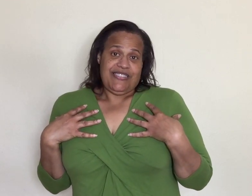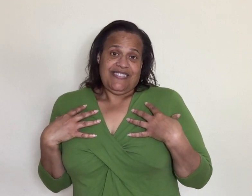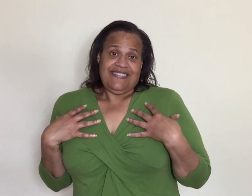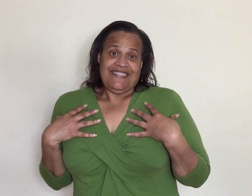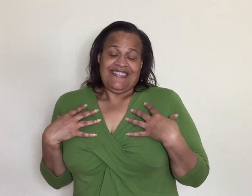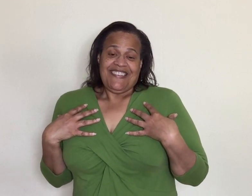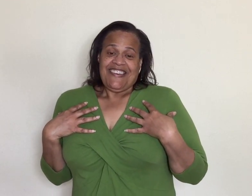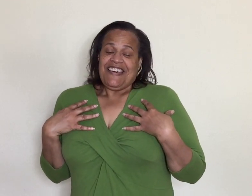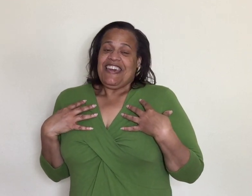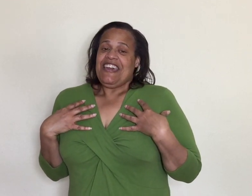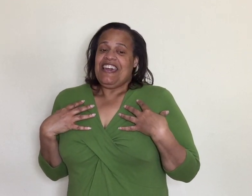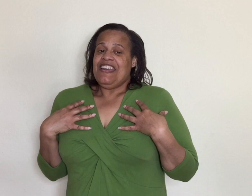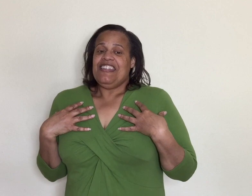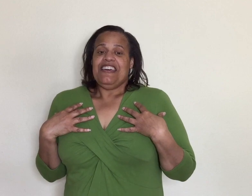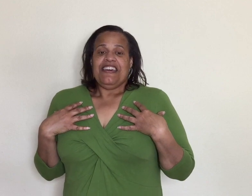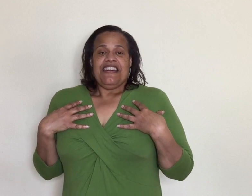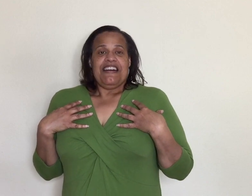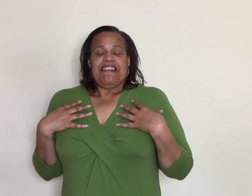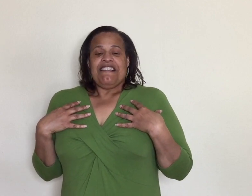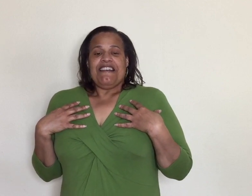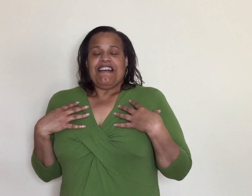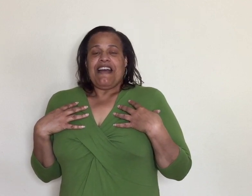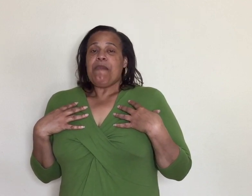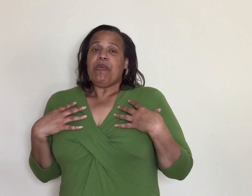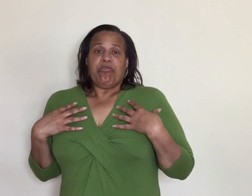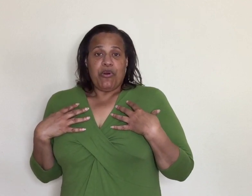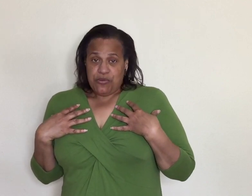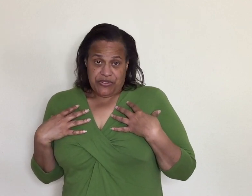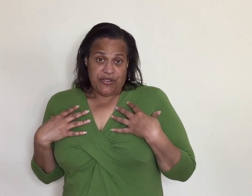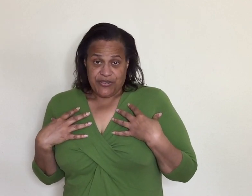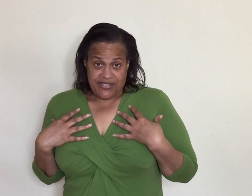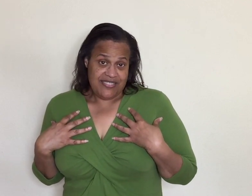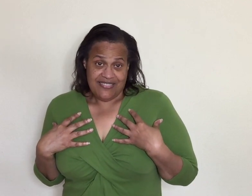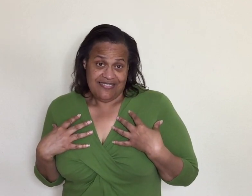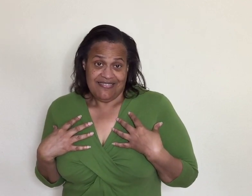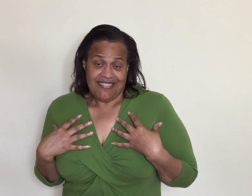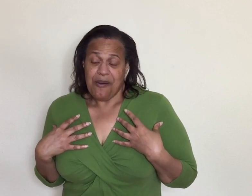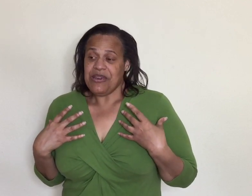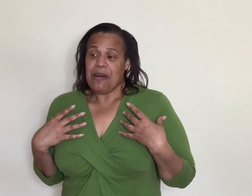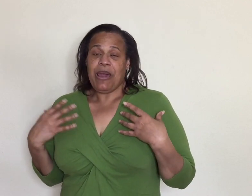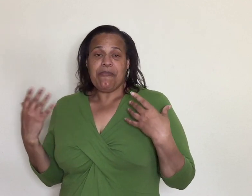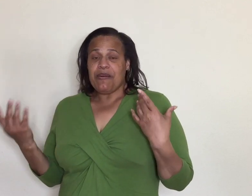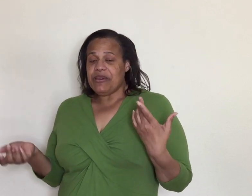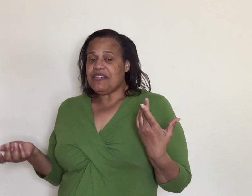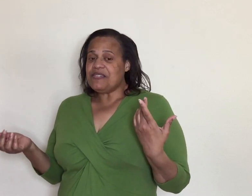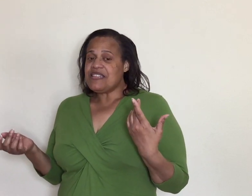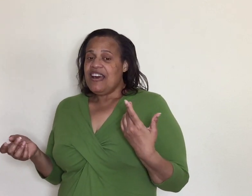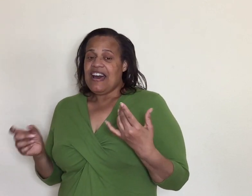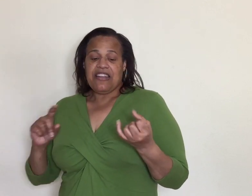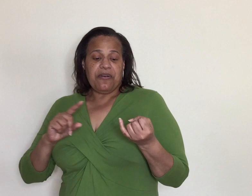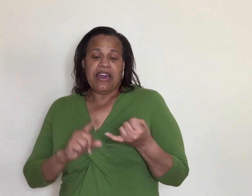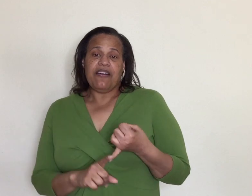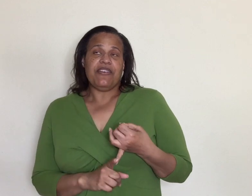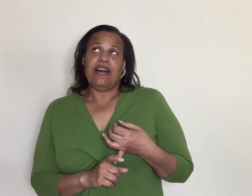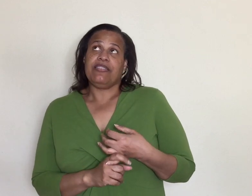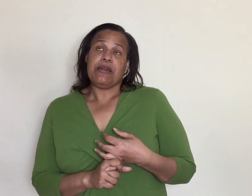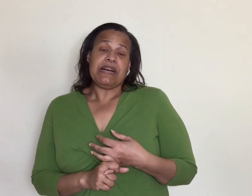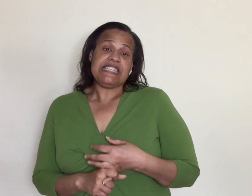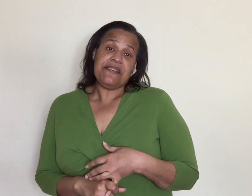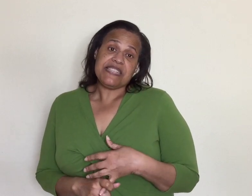and i'm a broke nurse i mean i pay my bills i don't have i think my savings